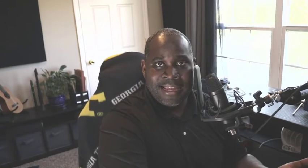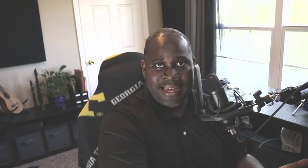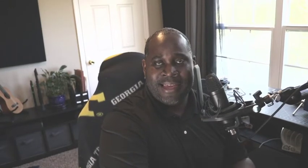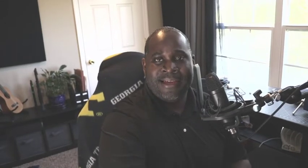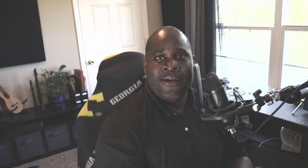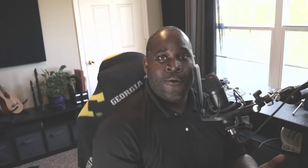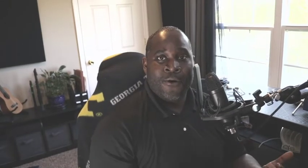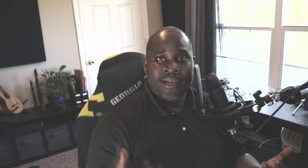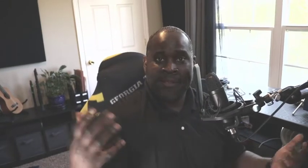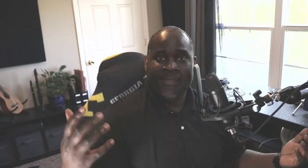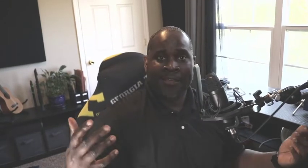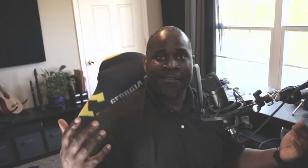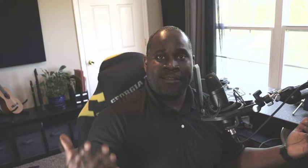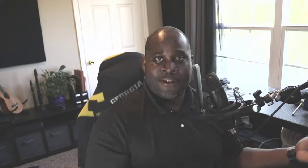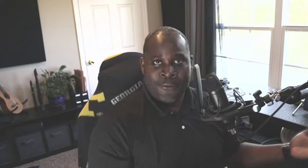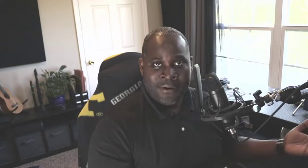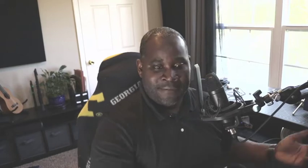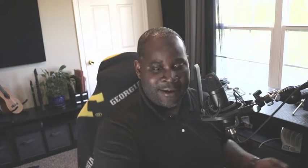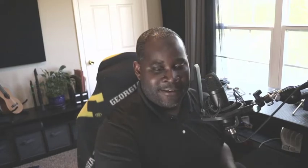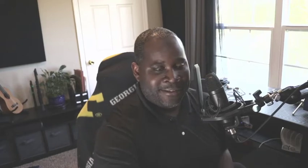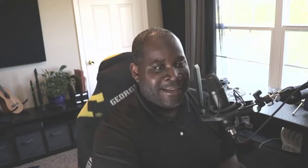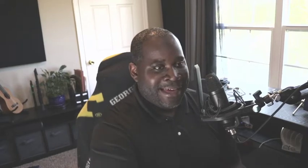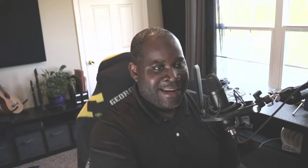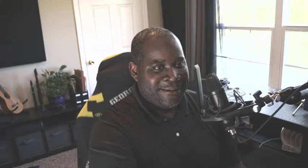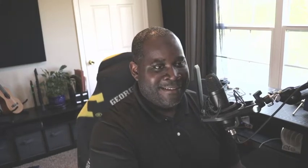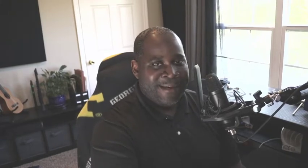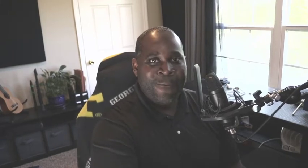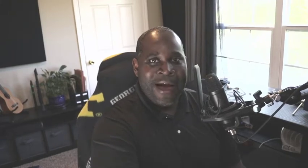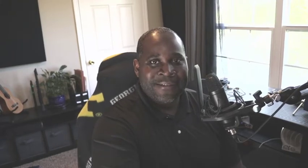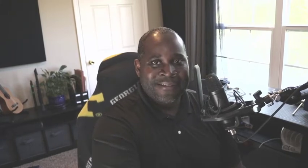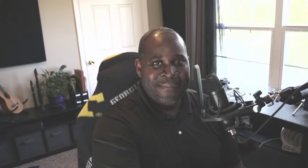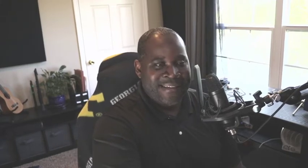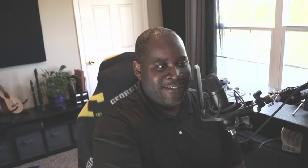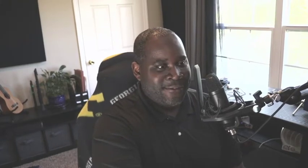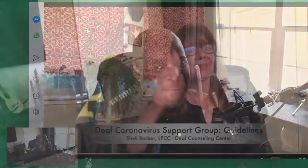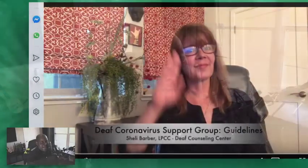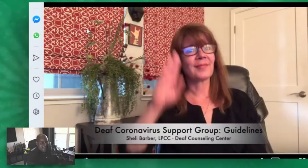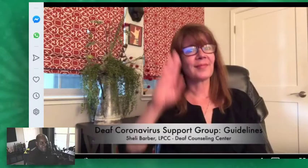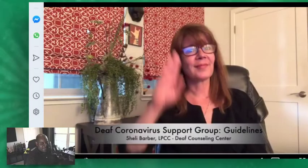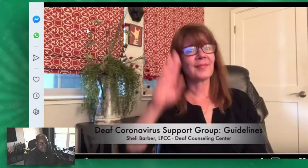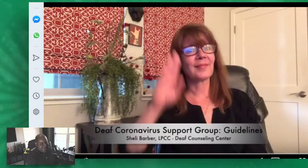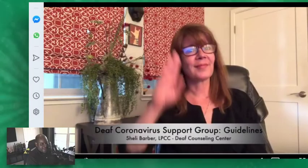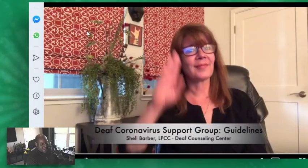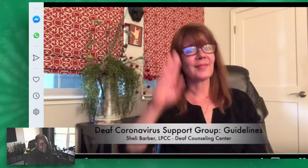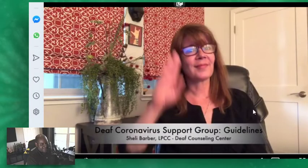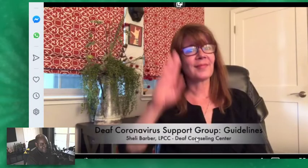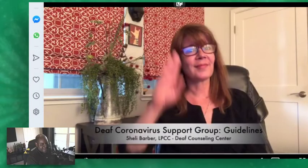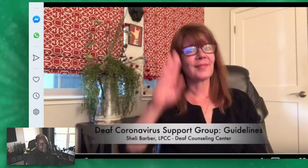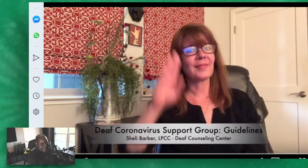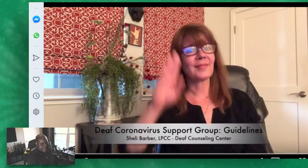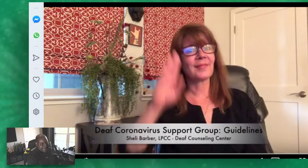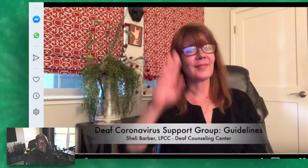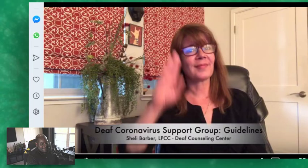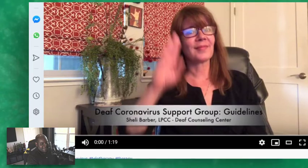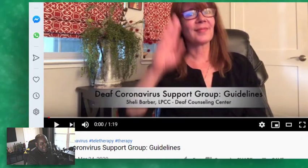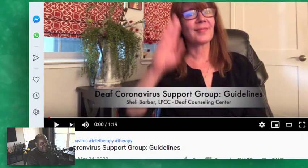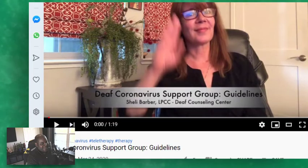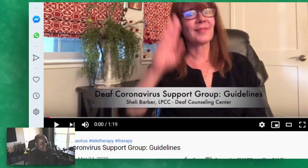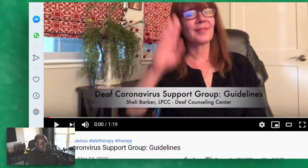or even things like the coronavirus and I was like wow this is amazing so please check out uh deaf counseling center it's